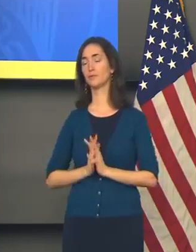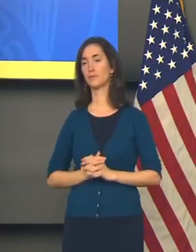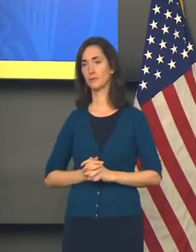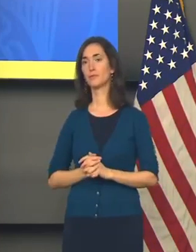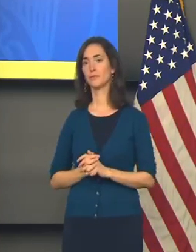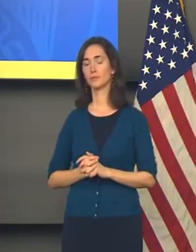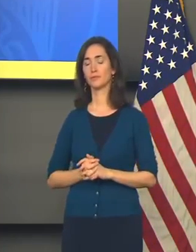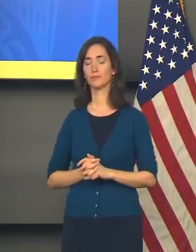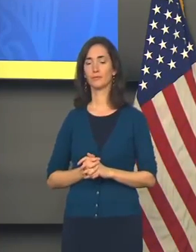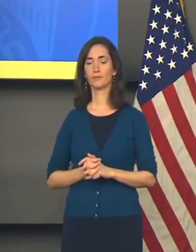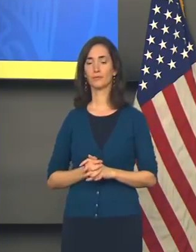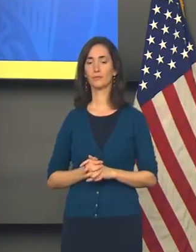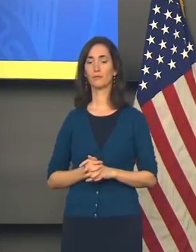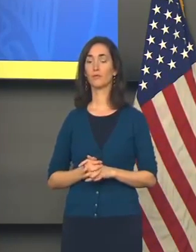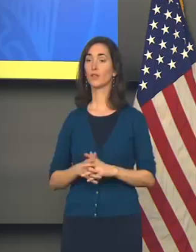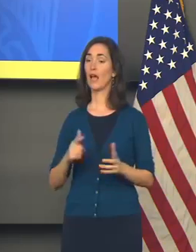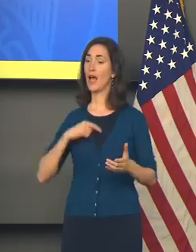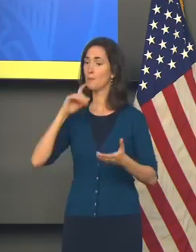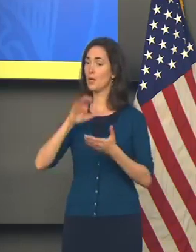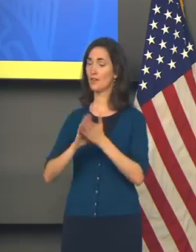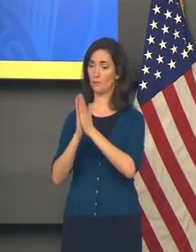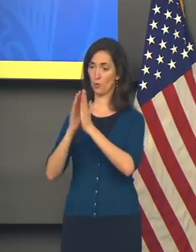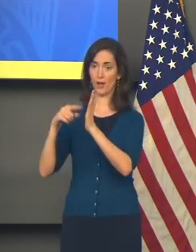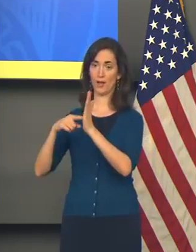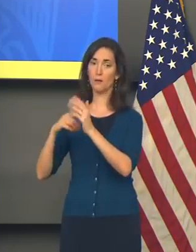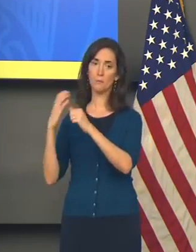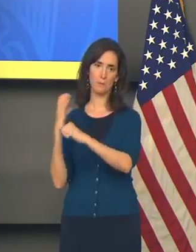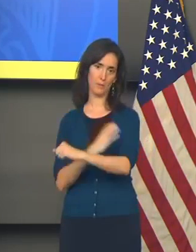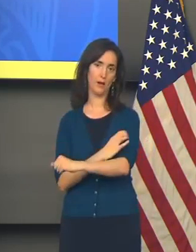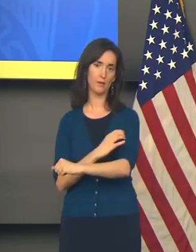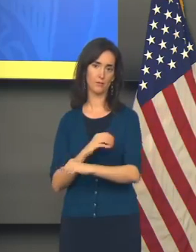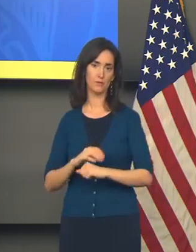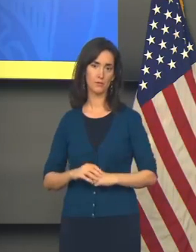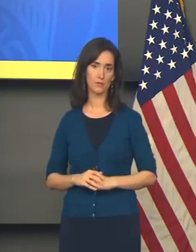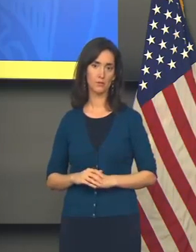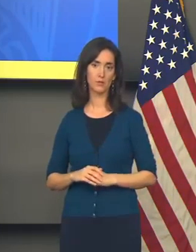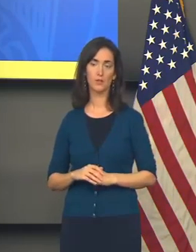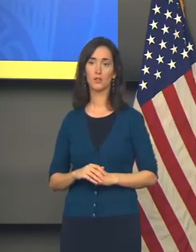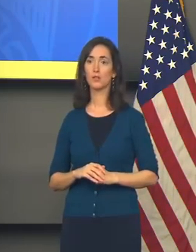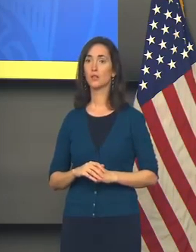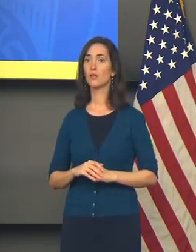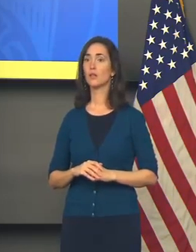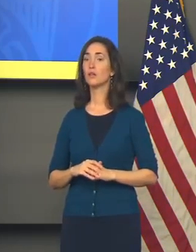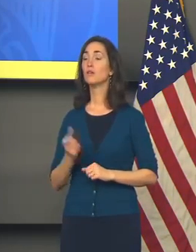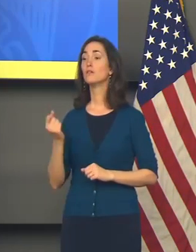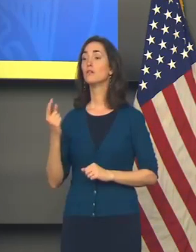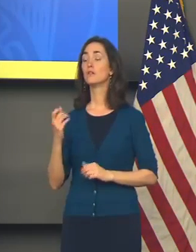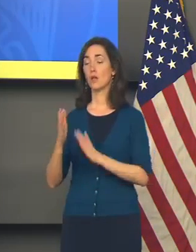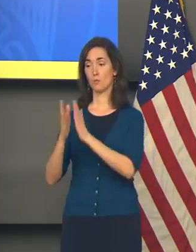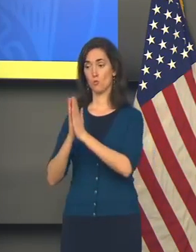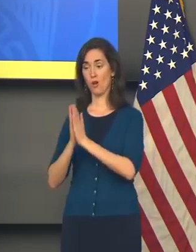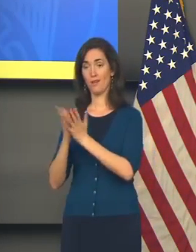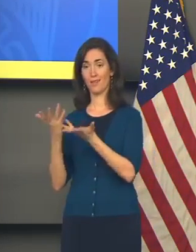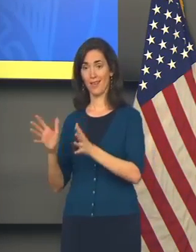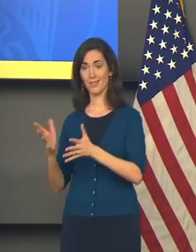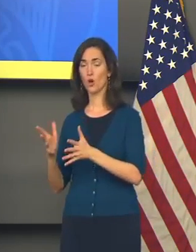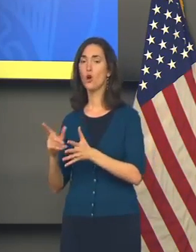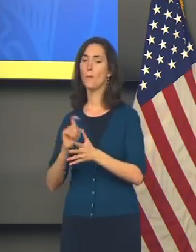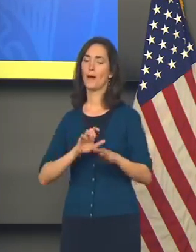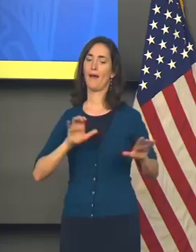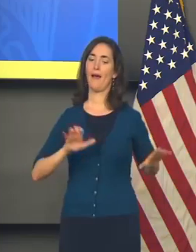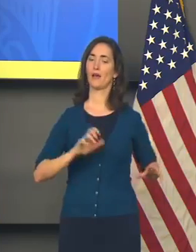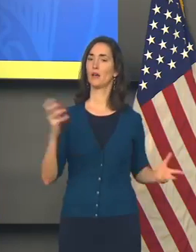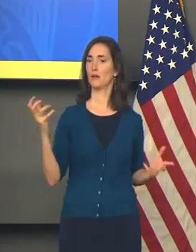You know, I believe in the power of prayer. And I think the prayer, though, has to be accompanied by action.